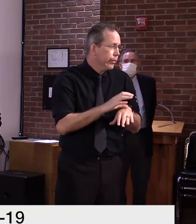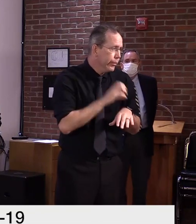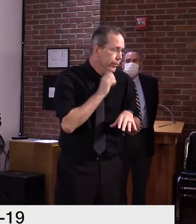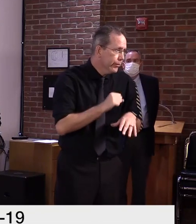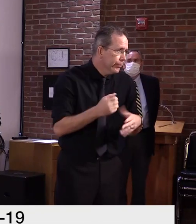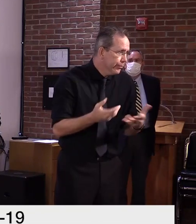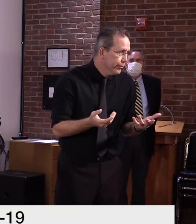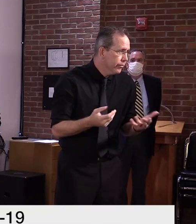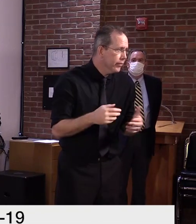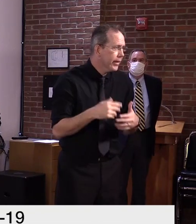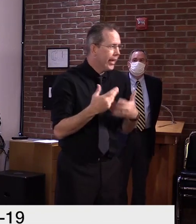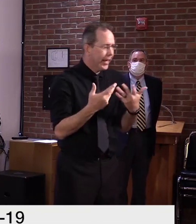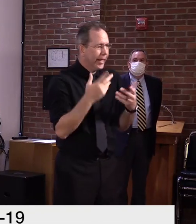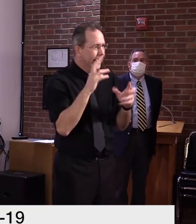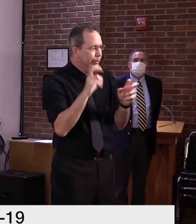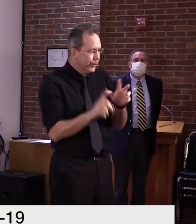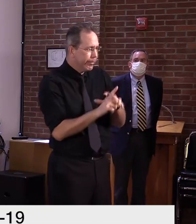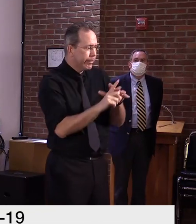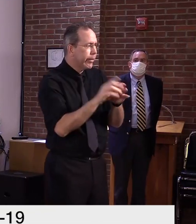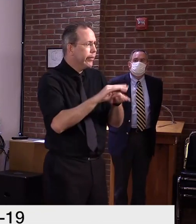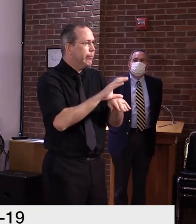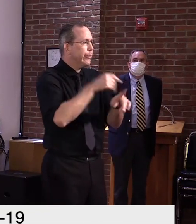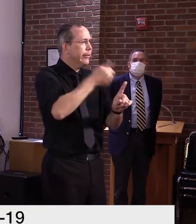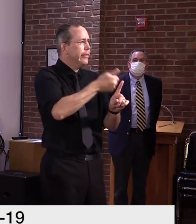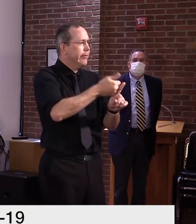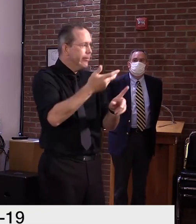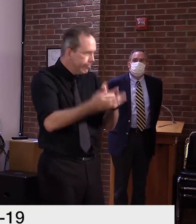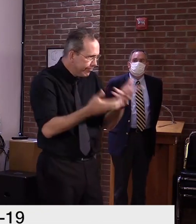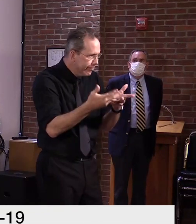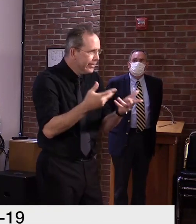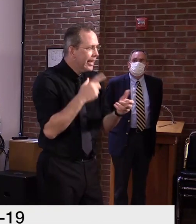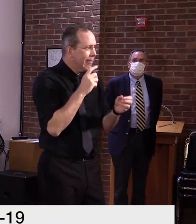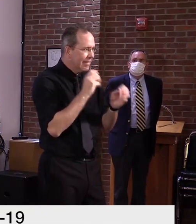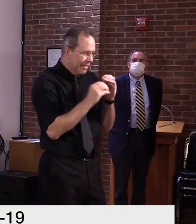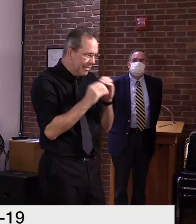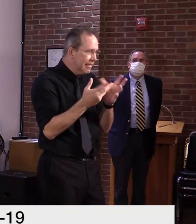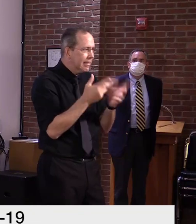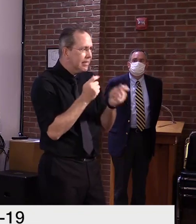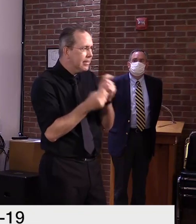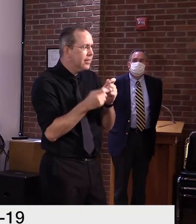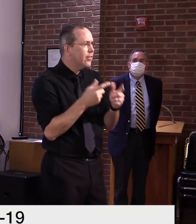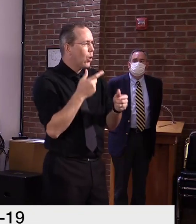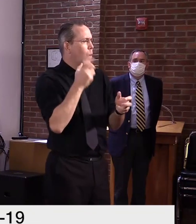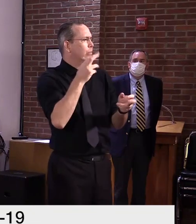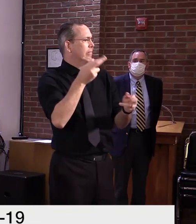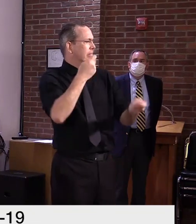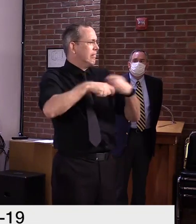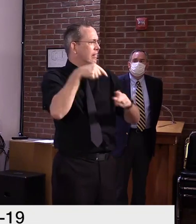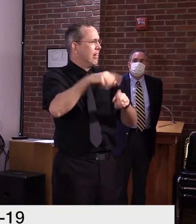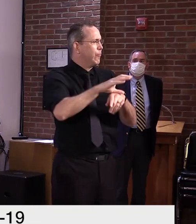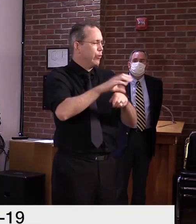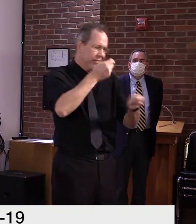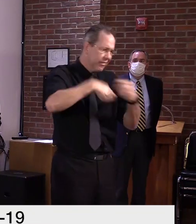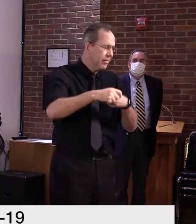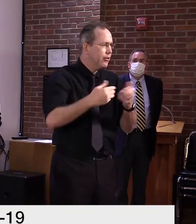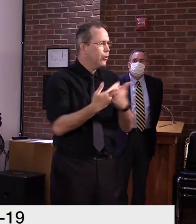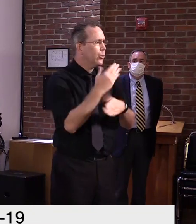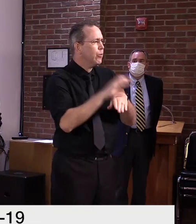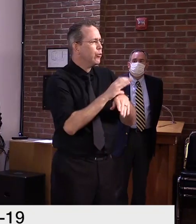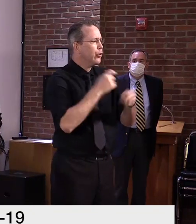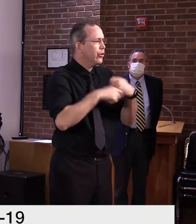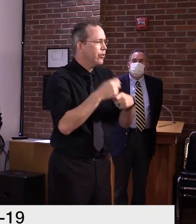the foreseeable future. We're hoping that on a federal level, because we're not the only state that is experiencing this. In